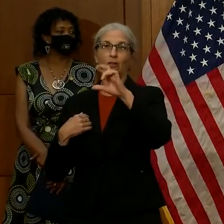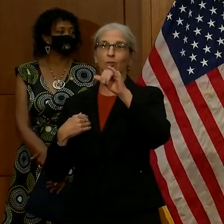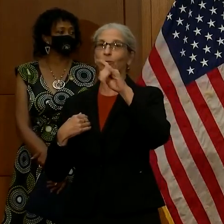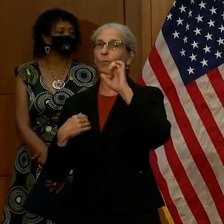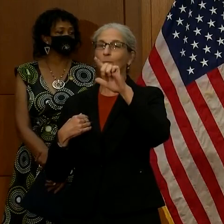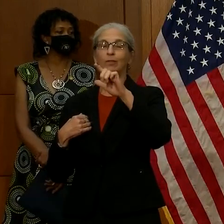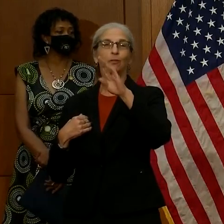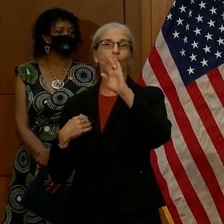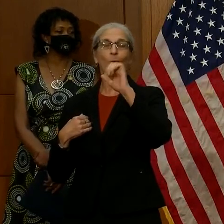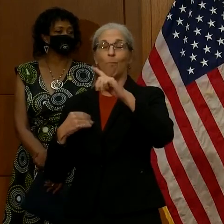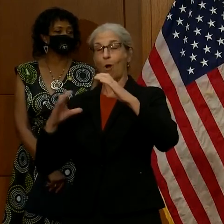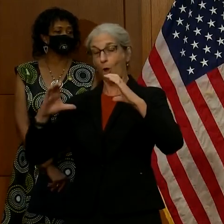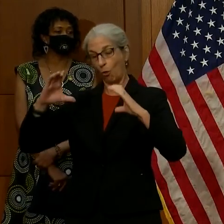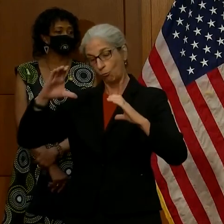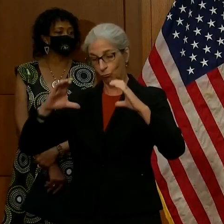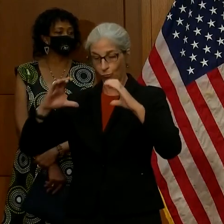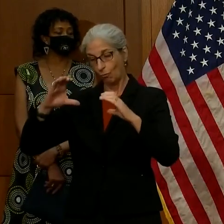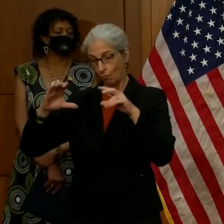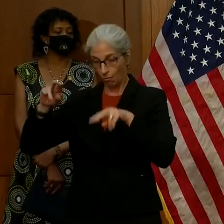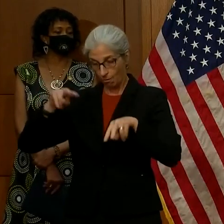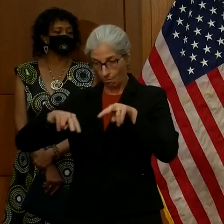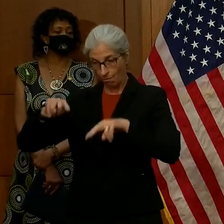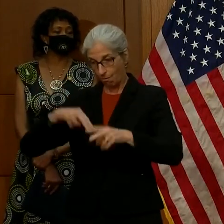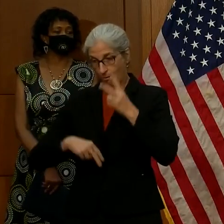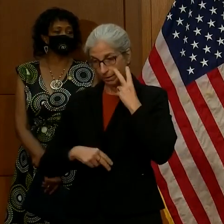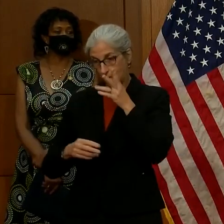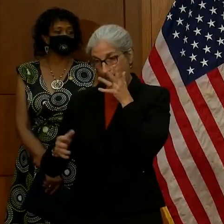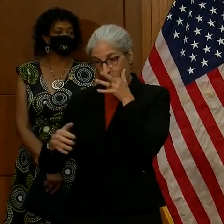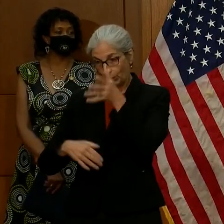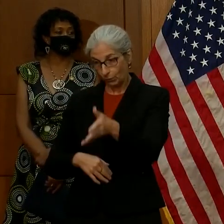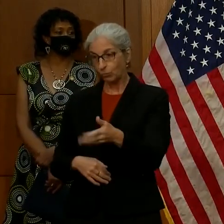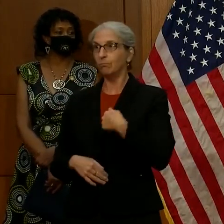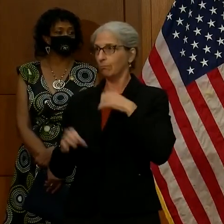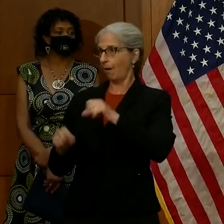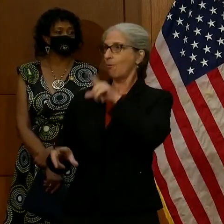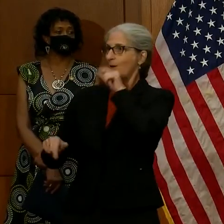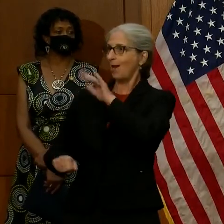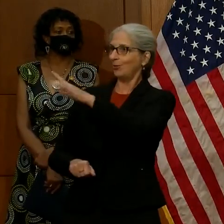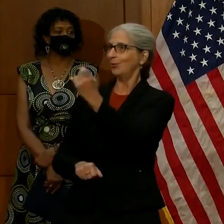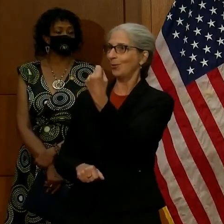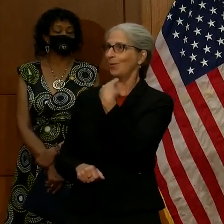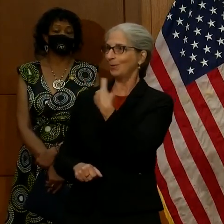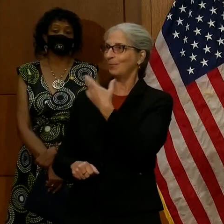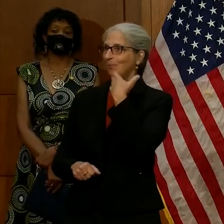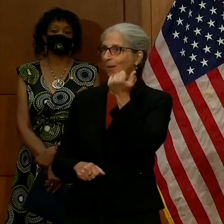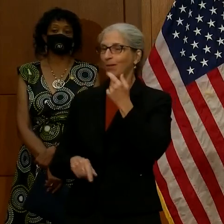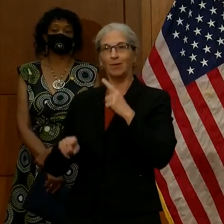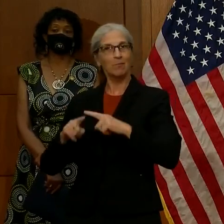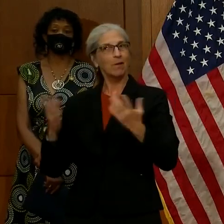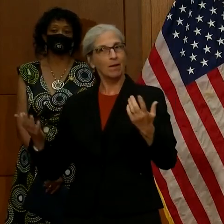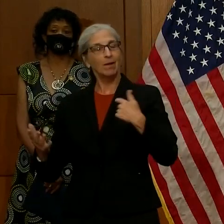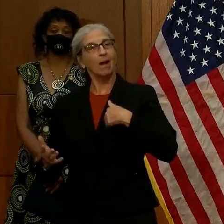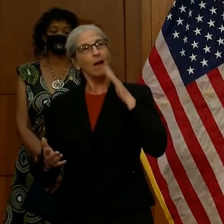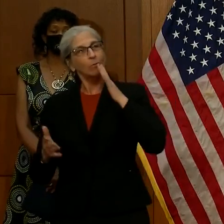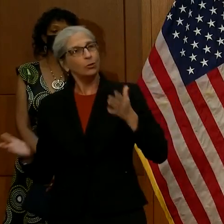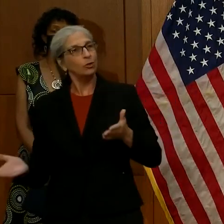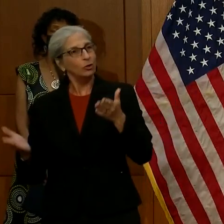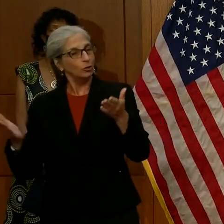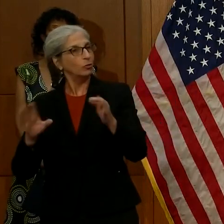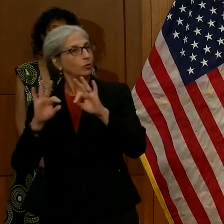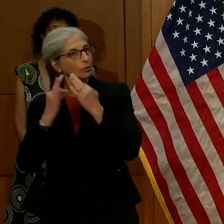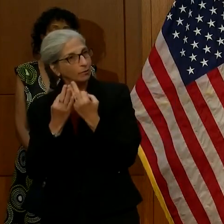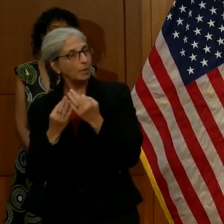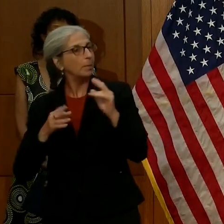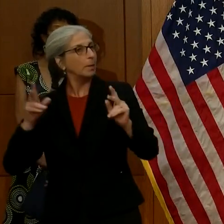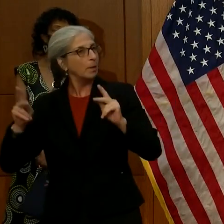I would encourage families, friends that want to get together during the holidays to take this as seriously